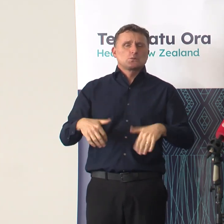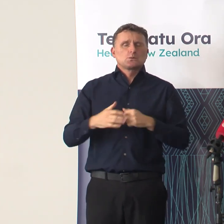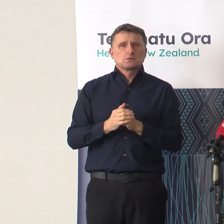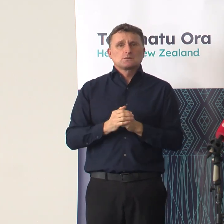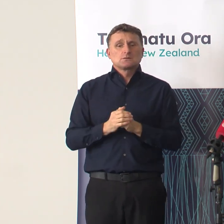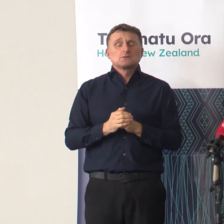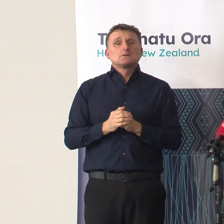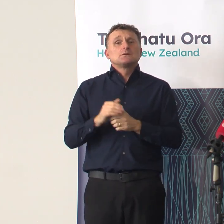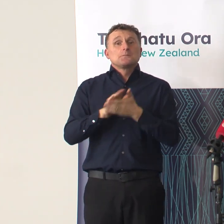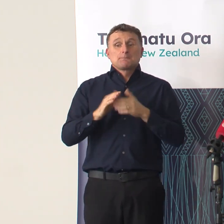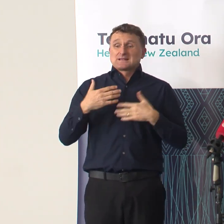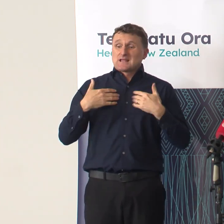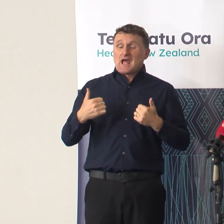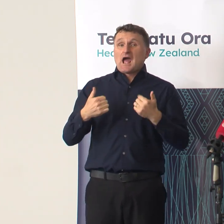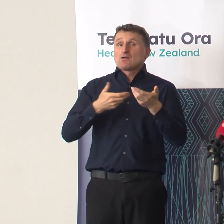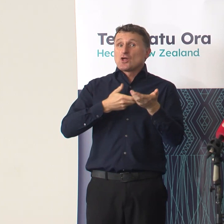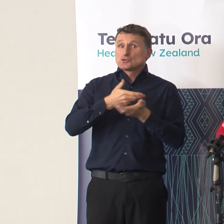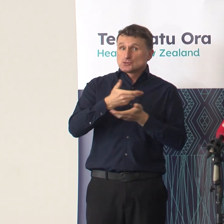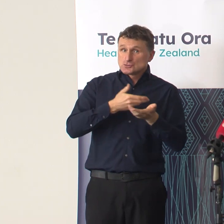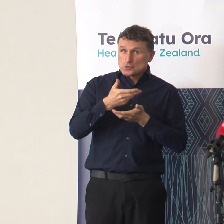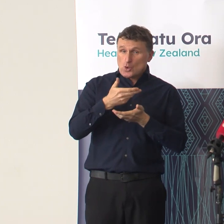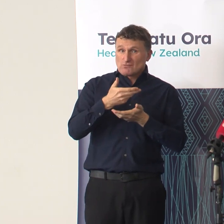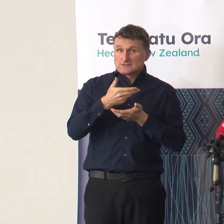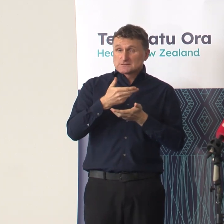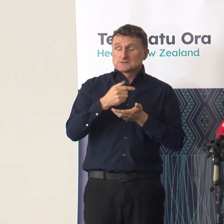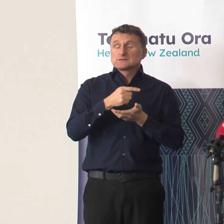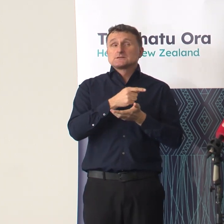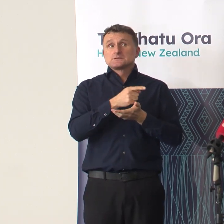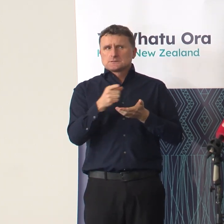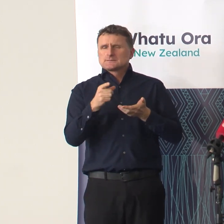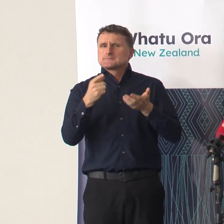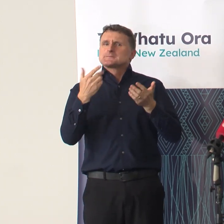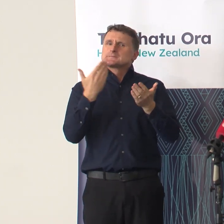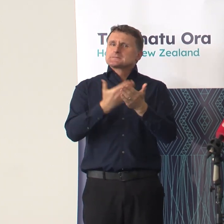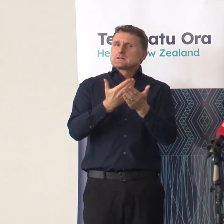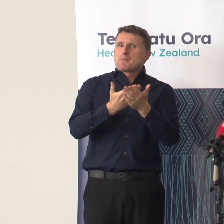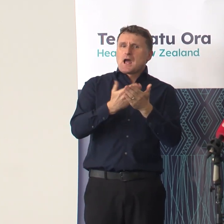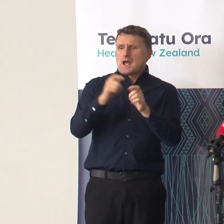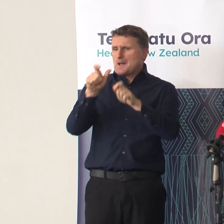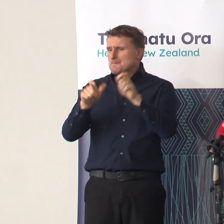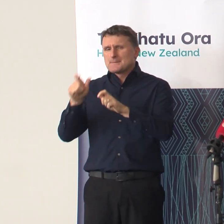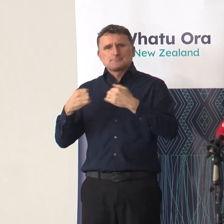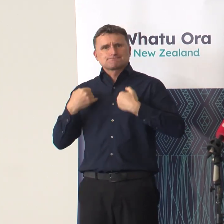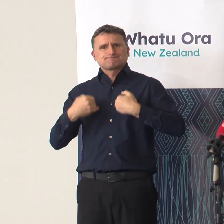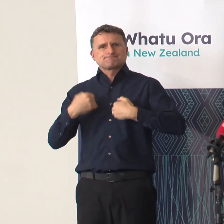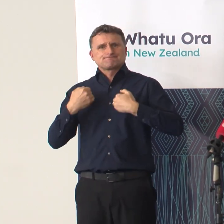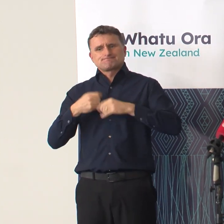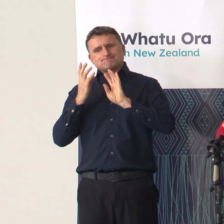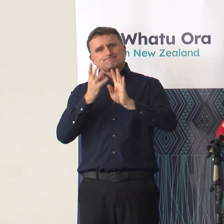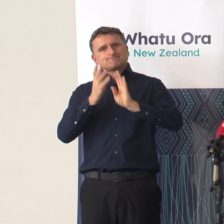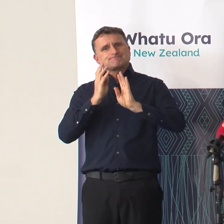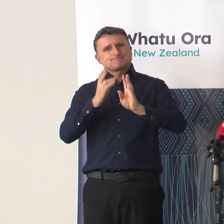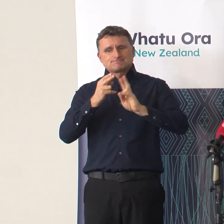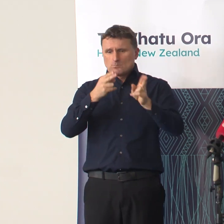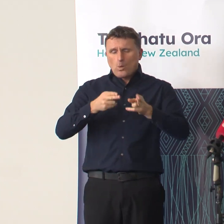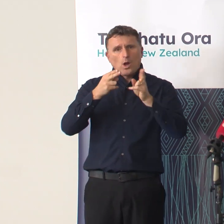demand on our health services not only has this demand on our health services been at record highs but this has had